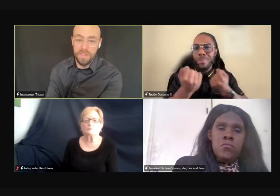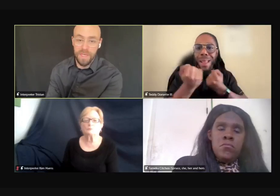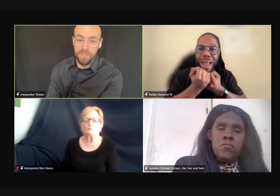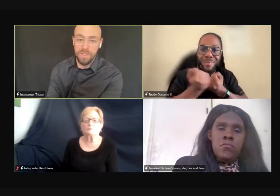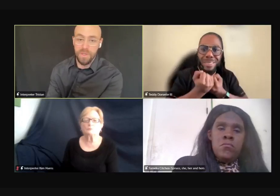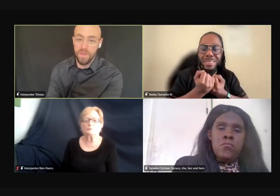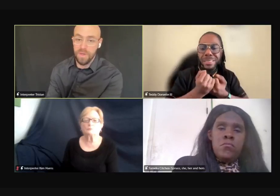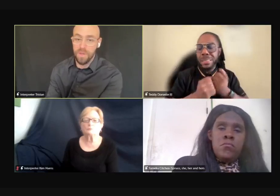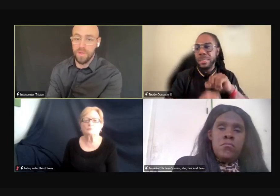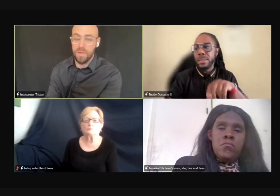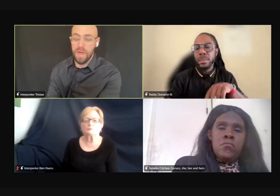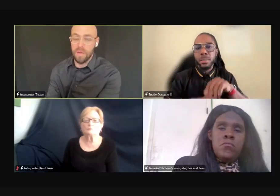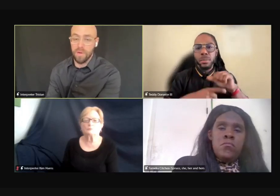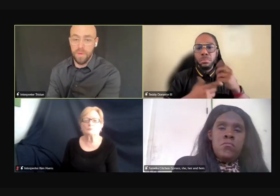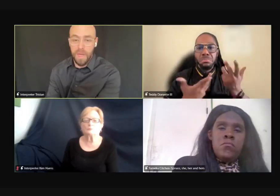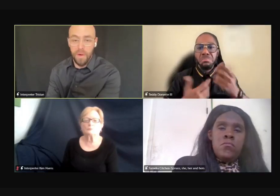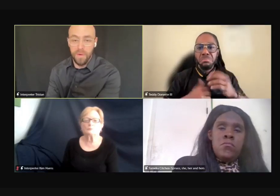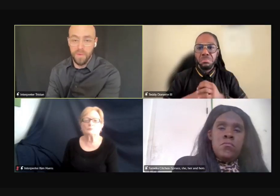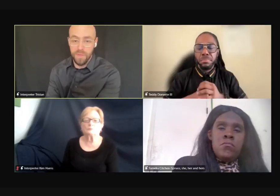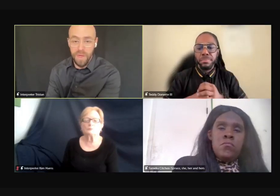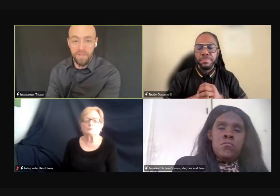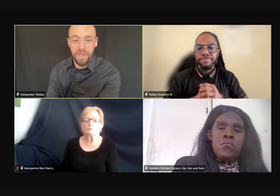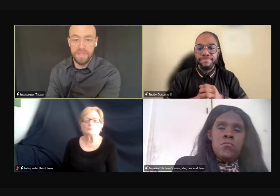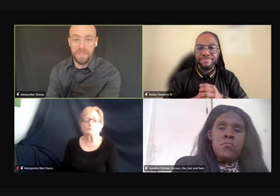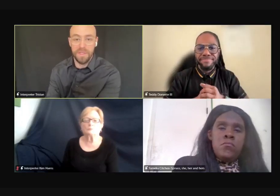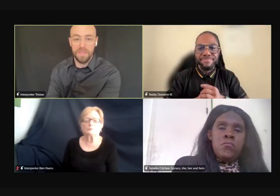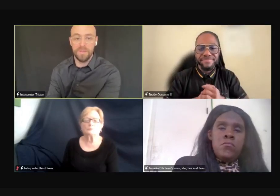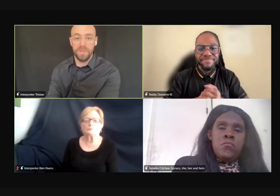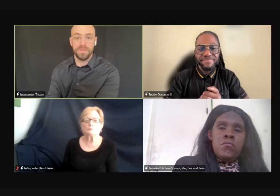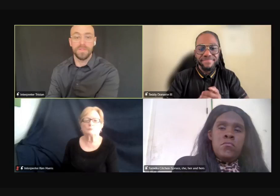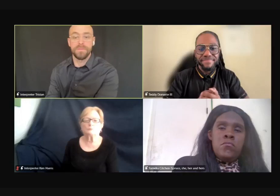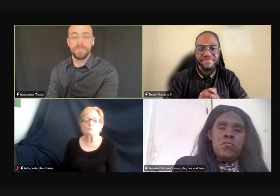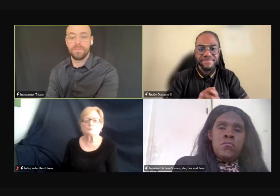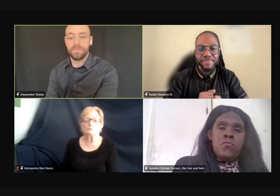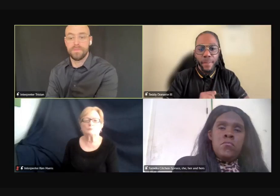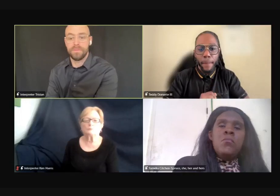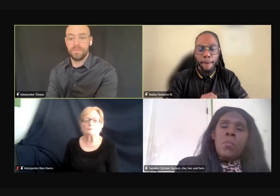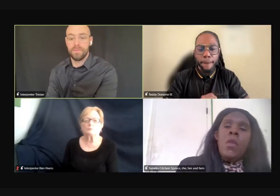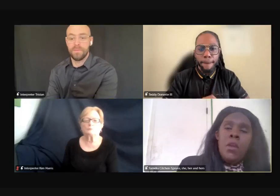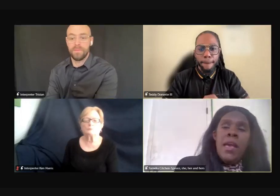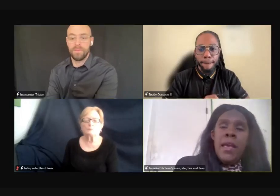different organizations that you can learn about who do advocacy in these fields.